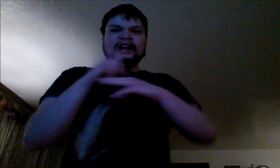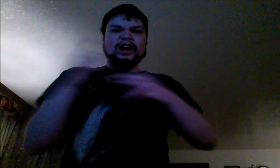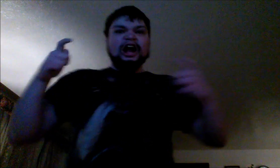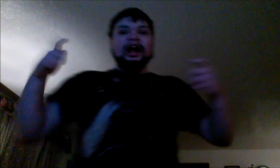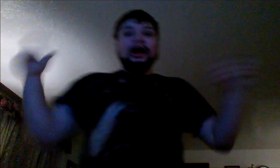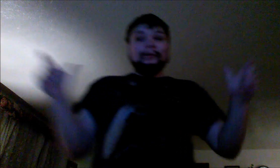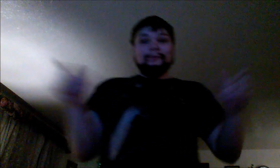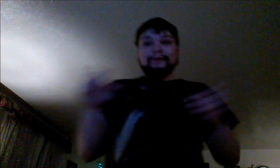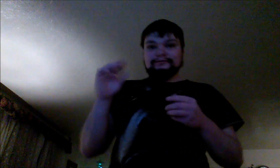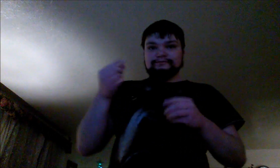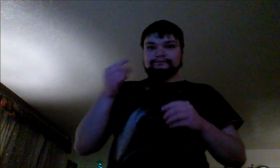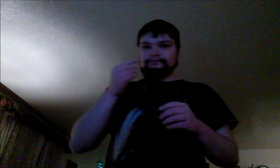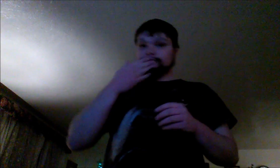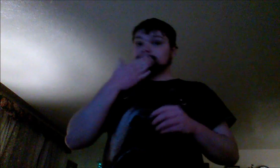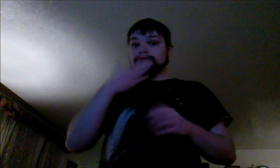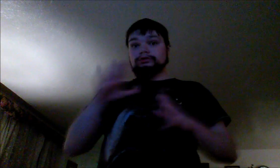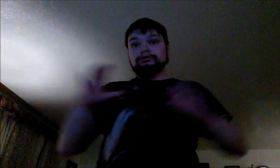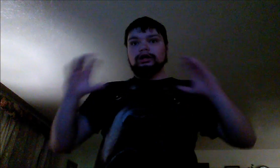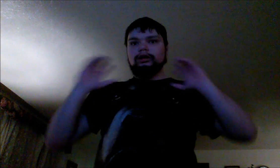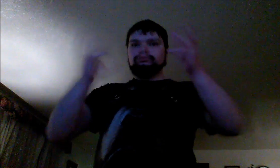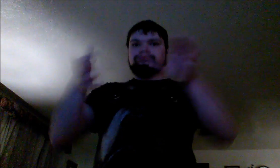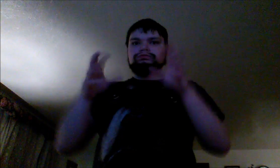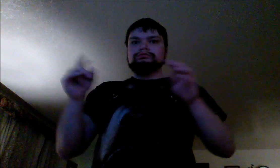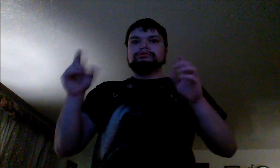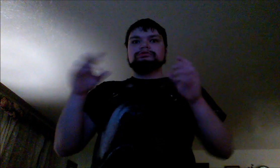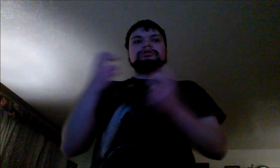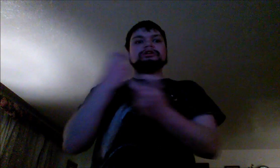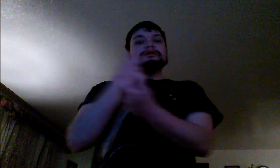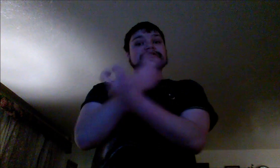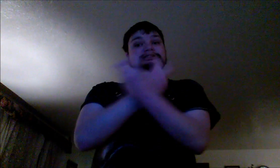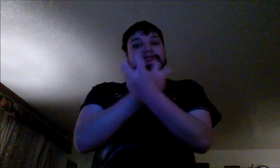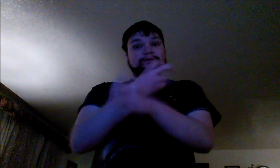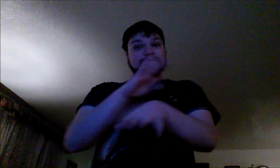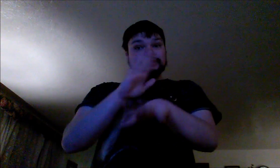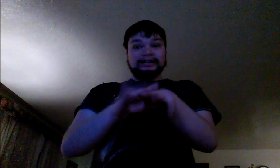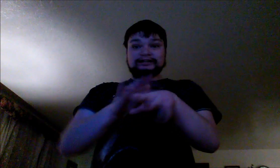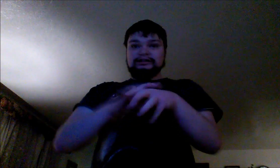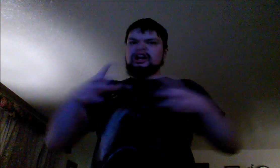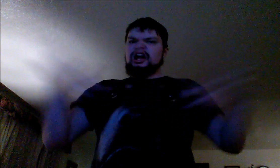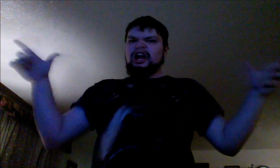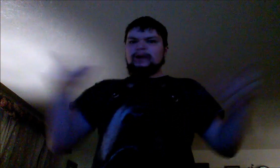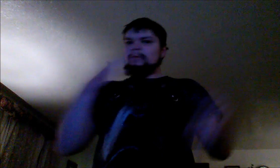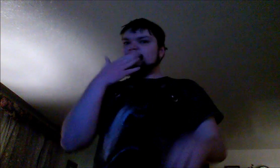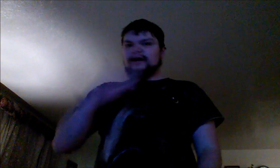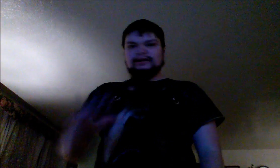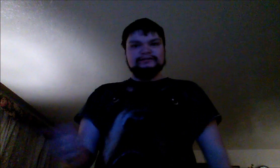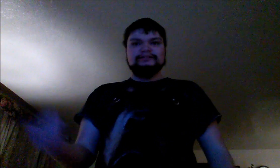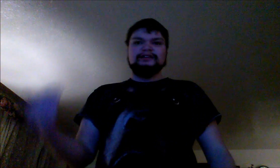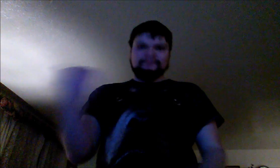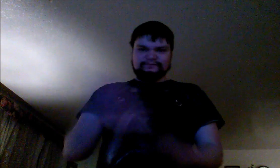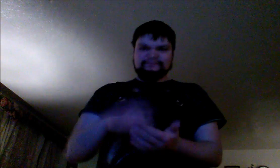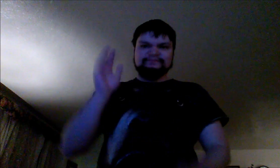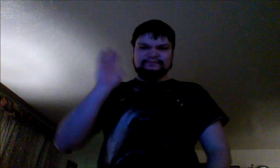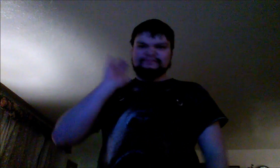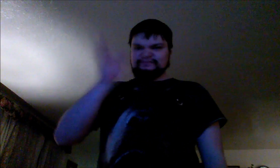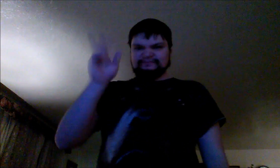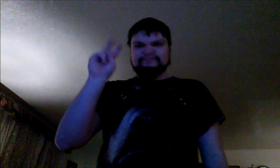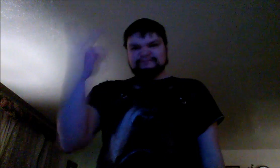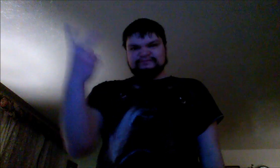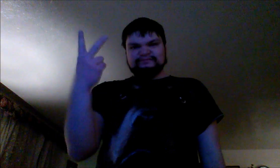We put Dennis France into the visiting area of the Los Angeles County Jail and recorded the